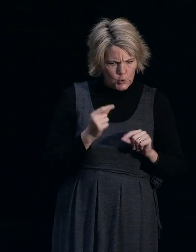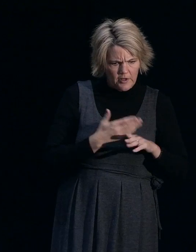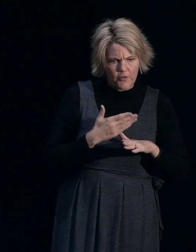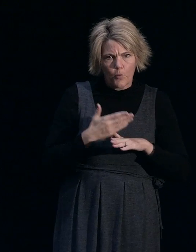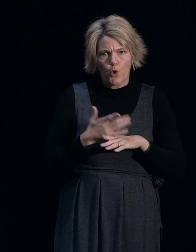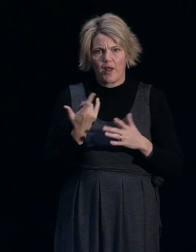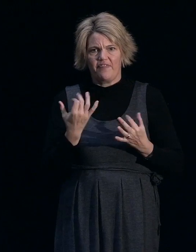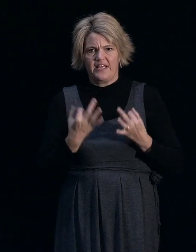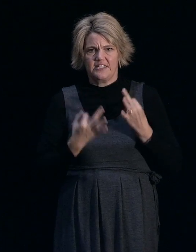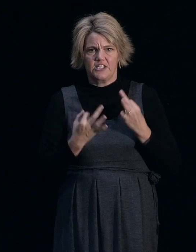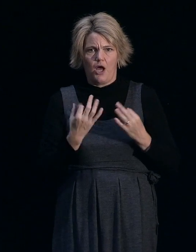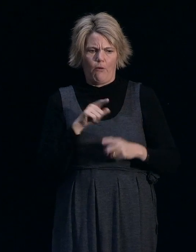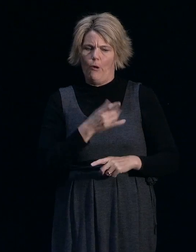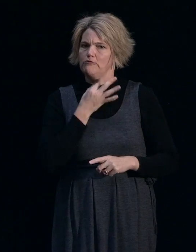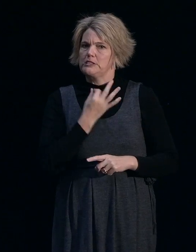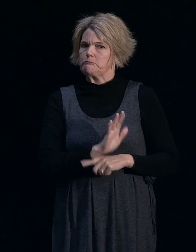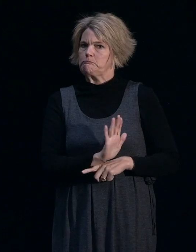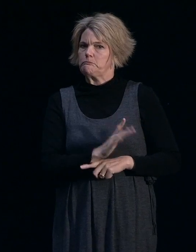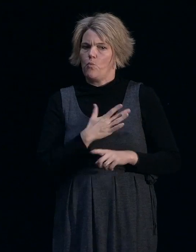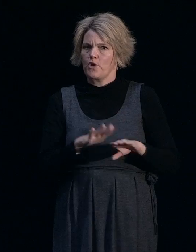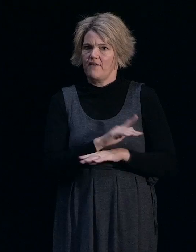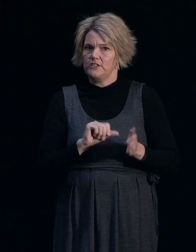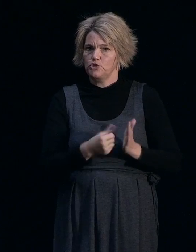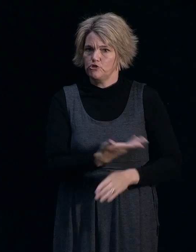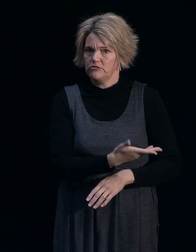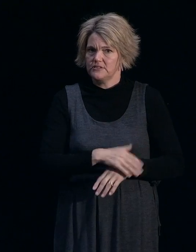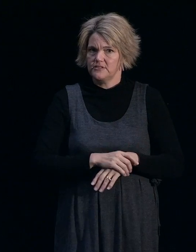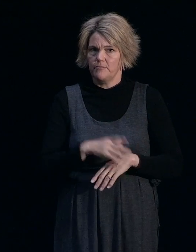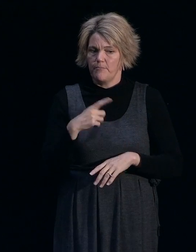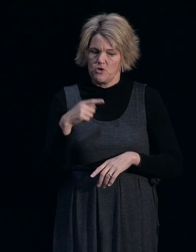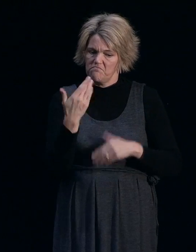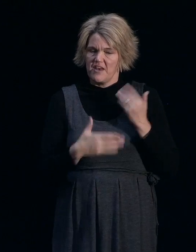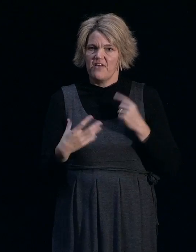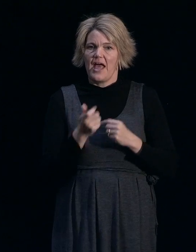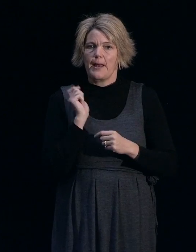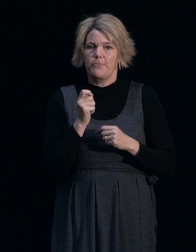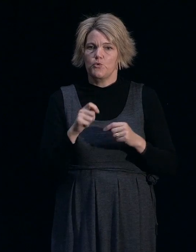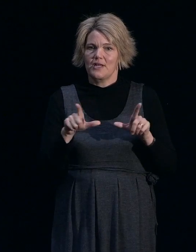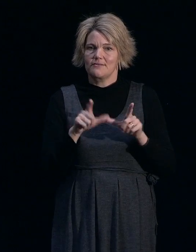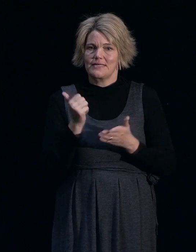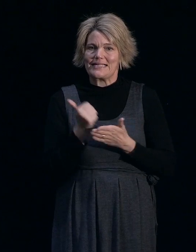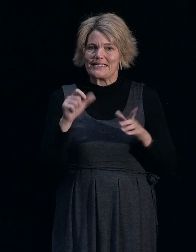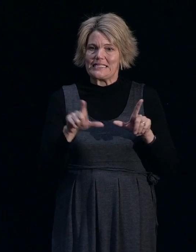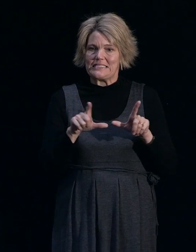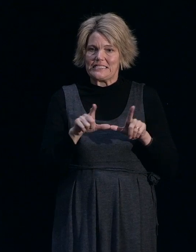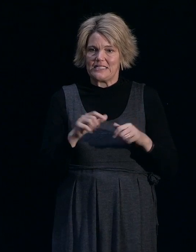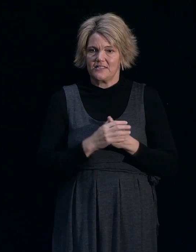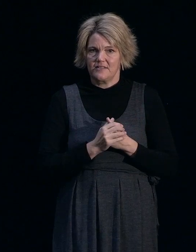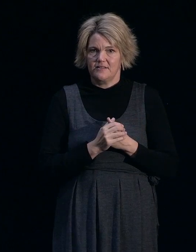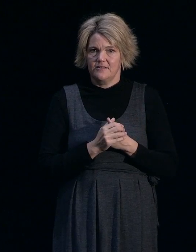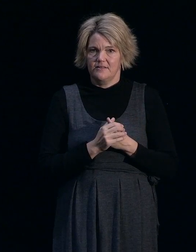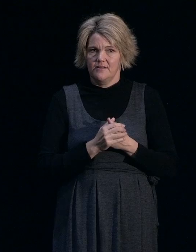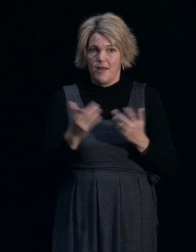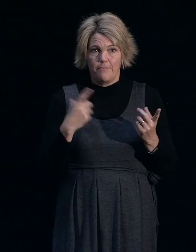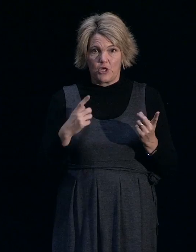see it as a risk in terms of, you know, not having a building consent, because I don't have any faith in